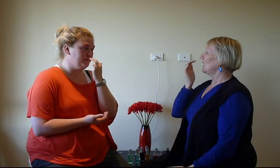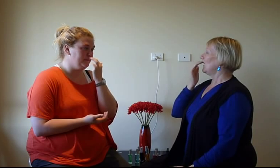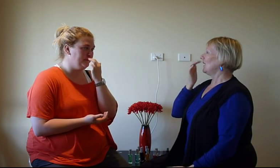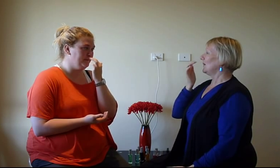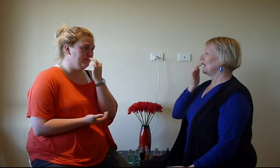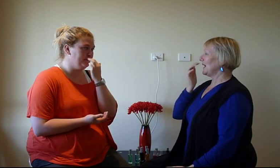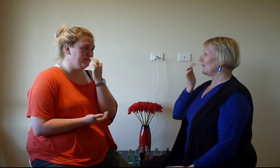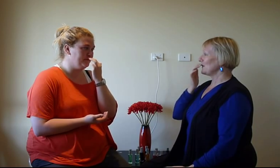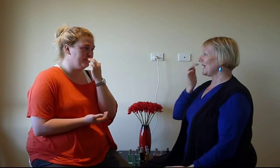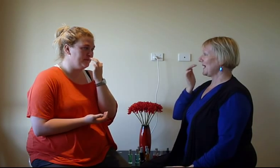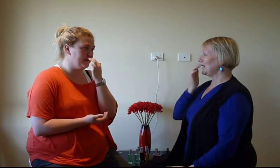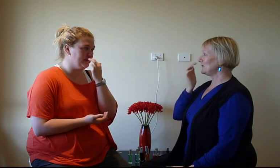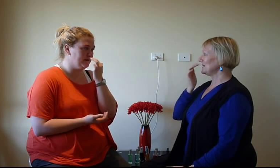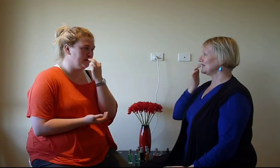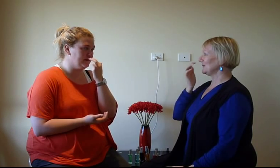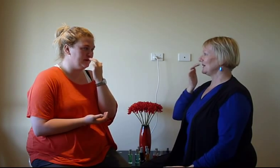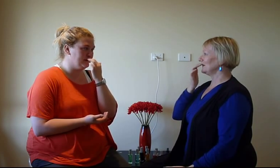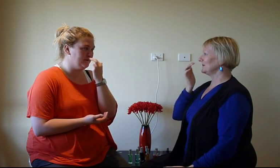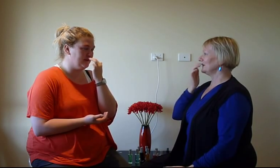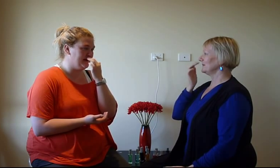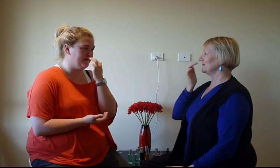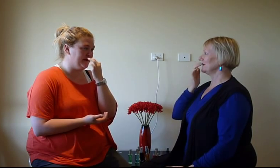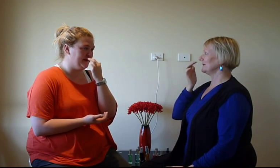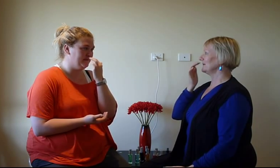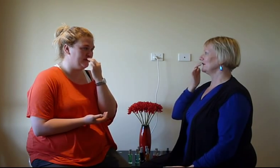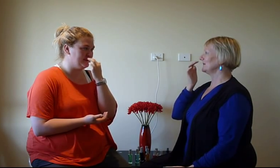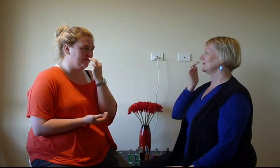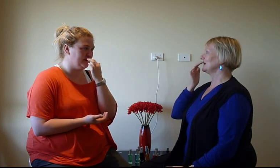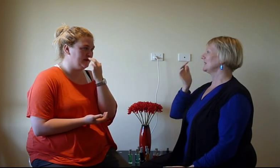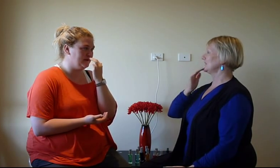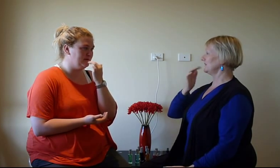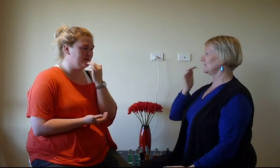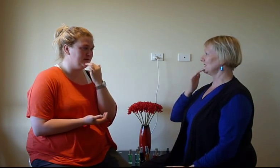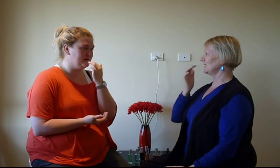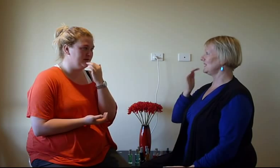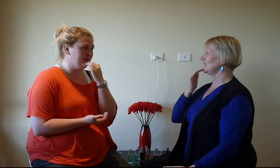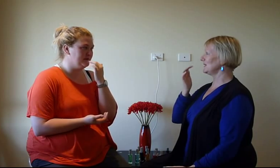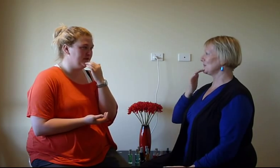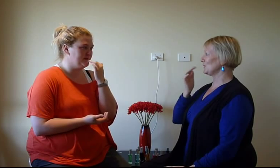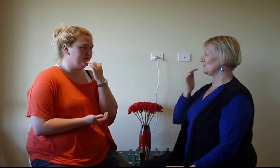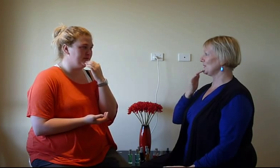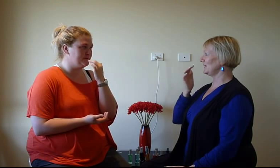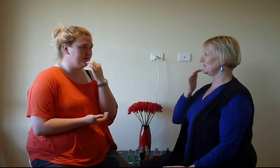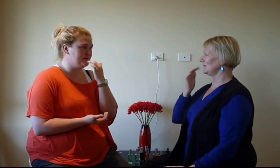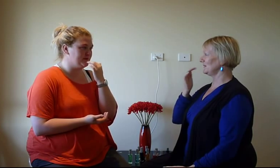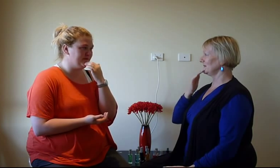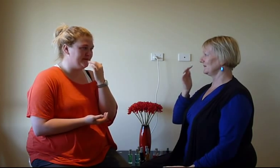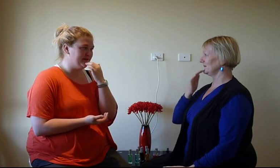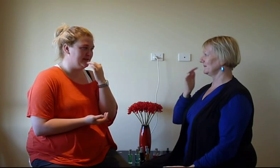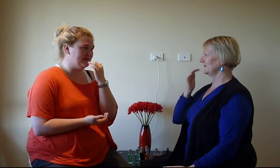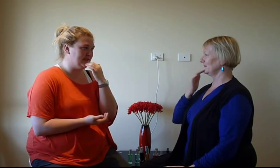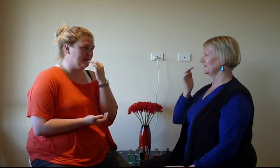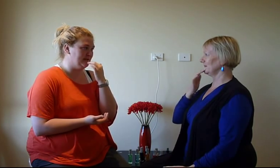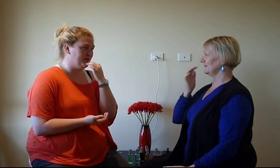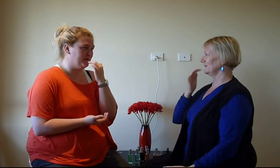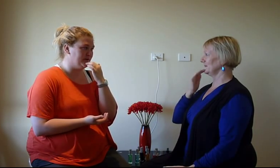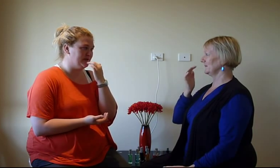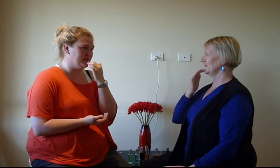I'm allowing my hand and my stomach. I'm allowing my hand and my stomach. To feel this healing purple energy.